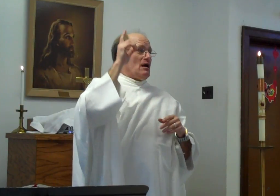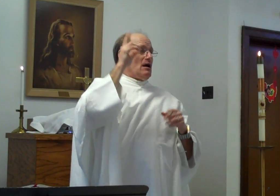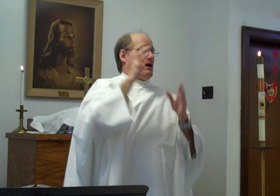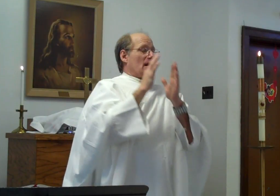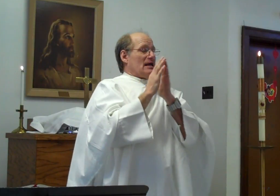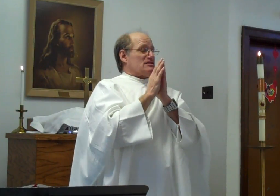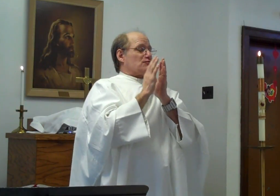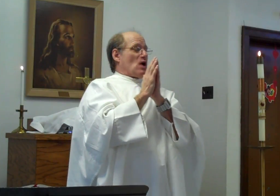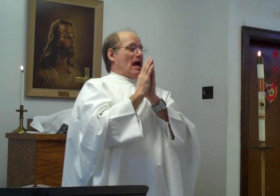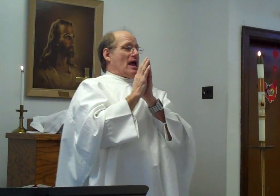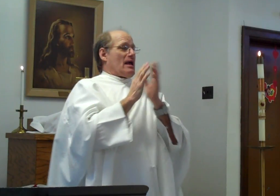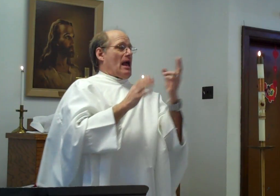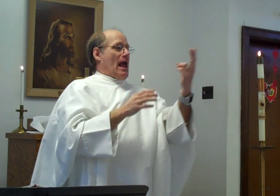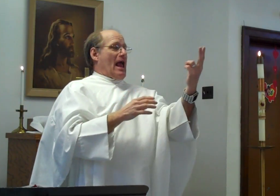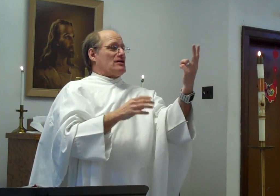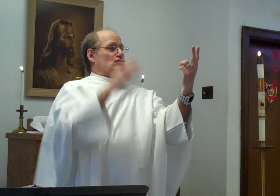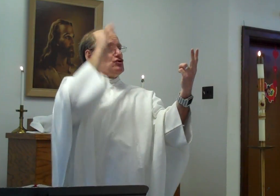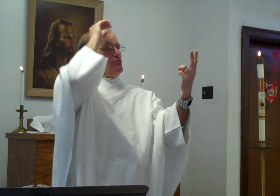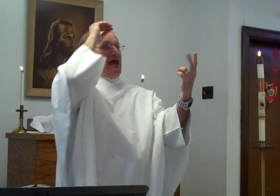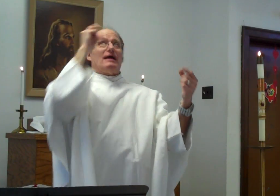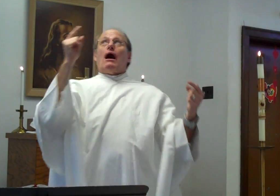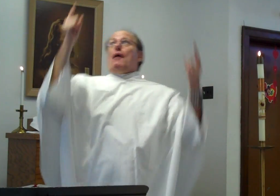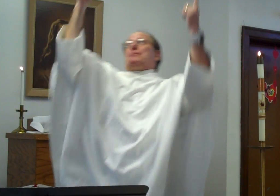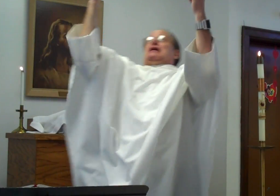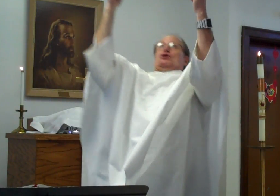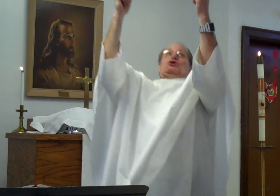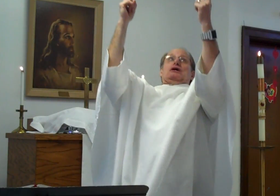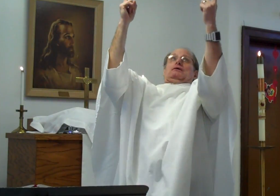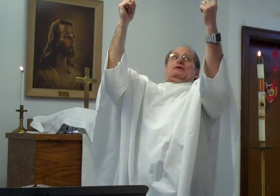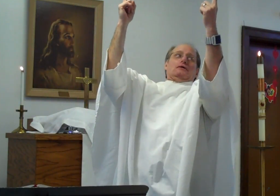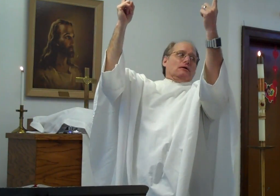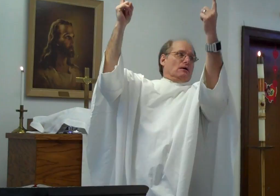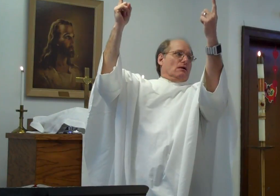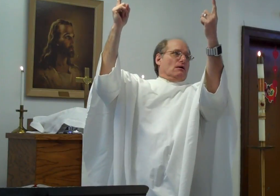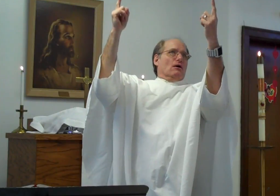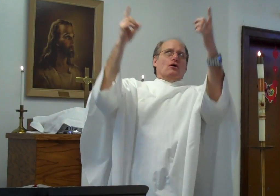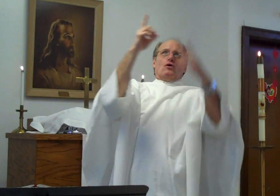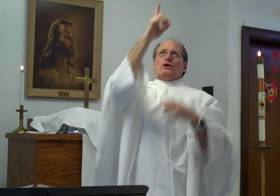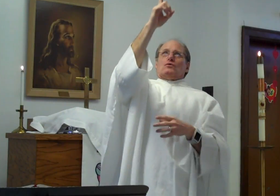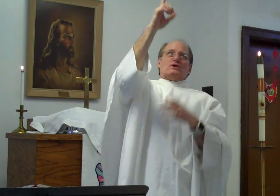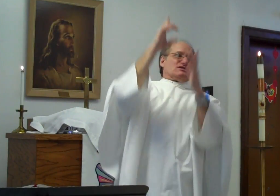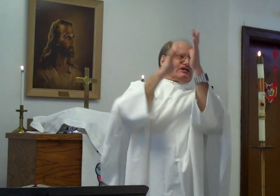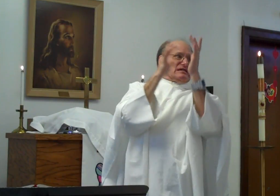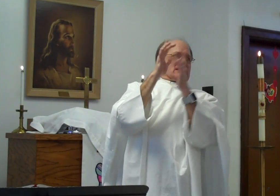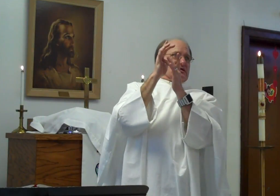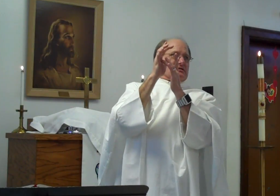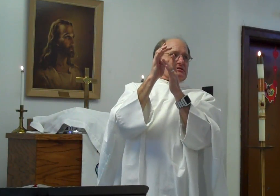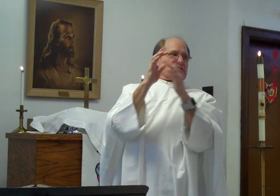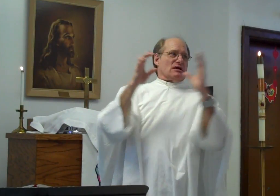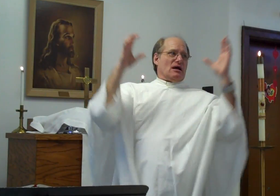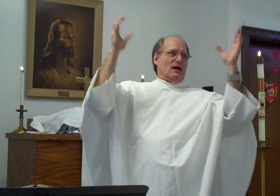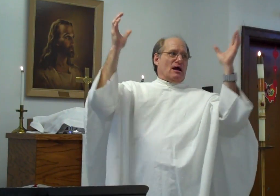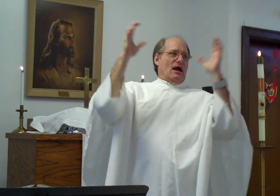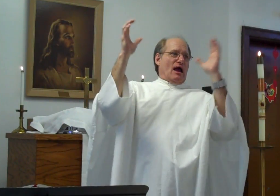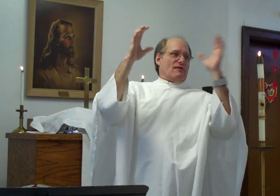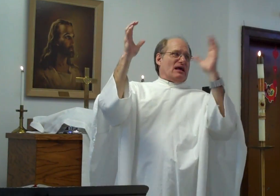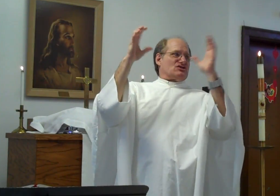Was praying. And two men. Appeared. With Jesus. And they